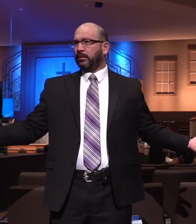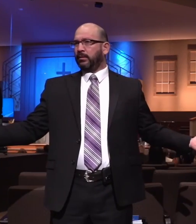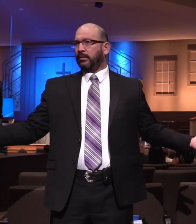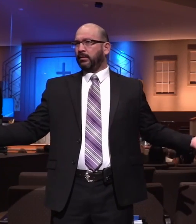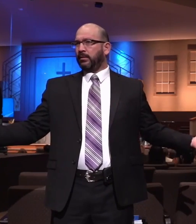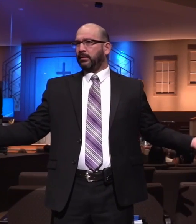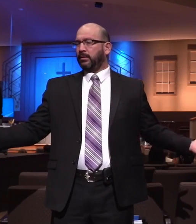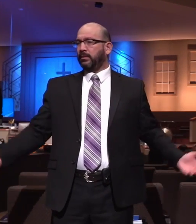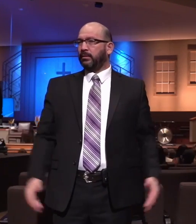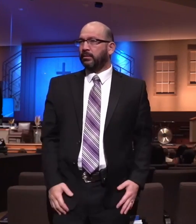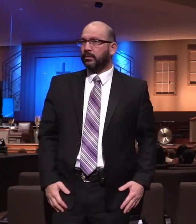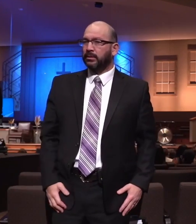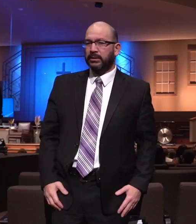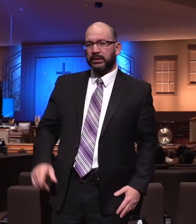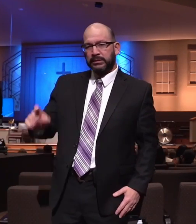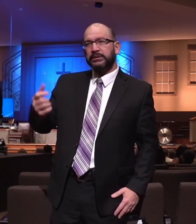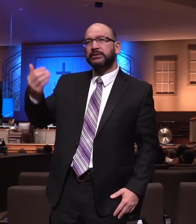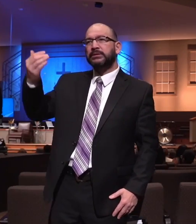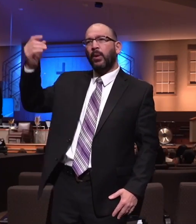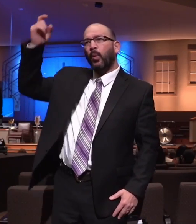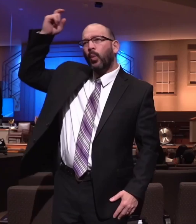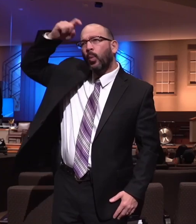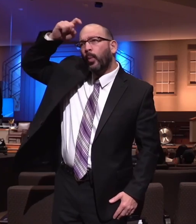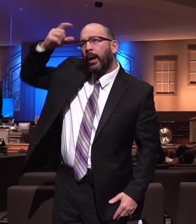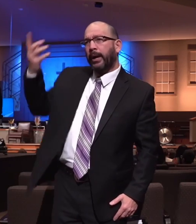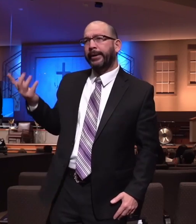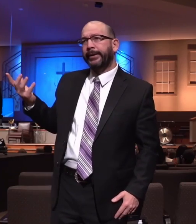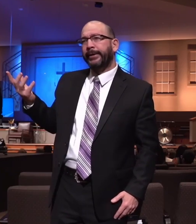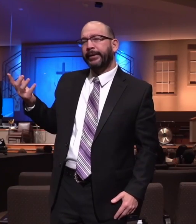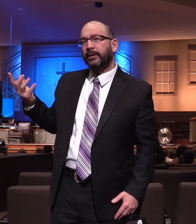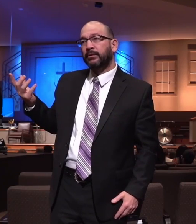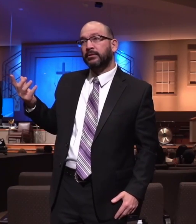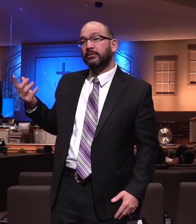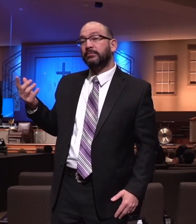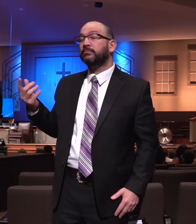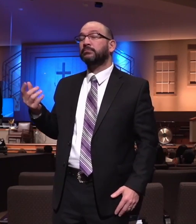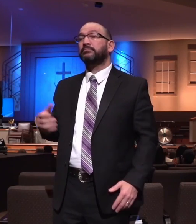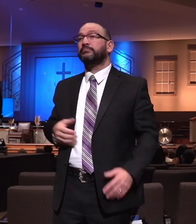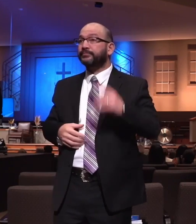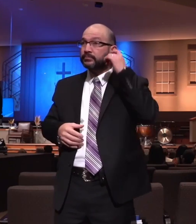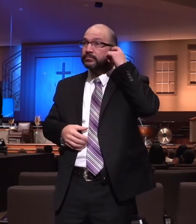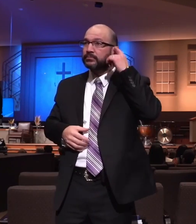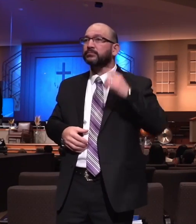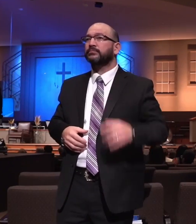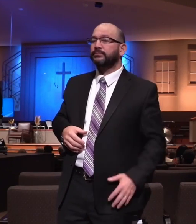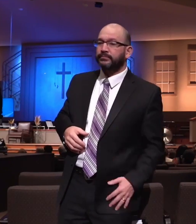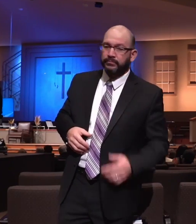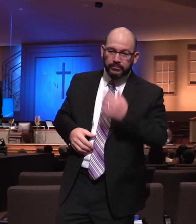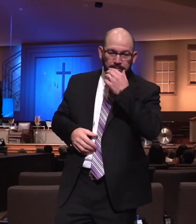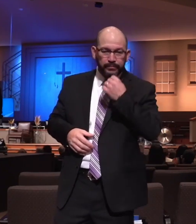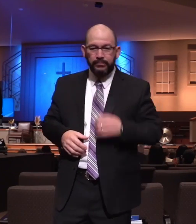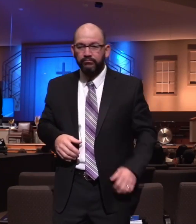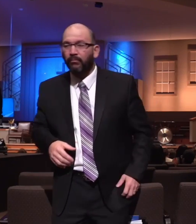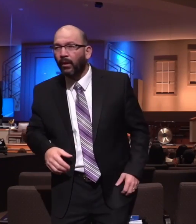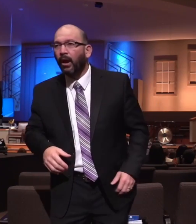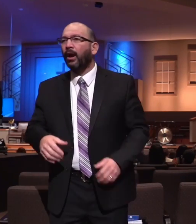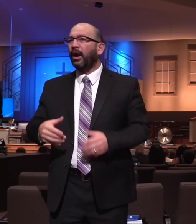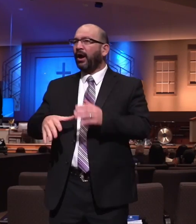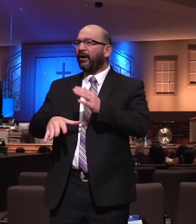Look, you've got to have some discernment. You don't find God's will just putting your resume out somewhere and saying, well, let's just see what comes of this.